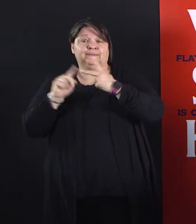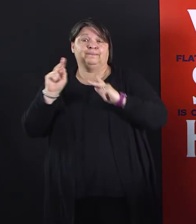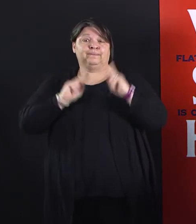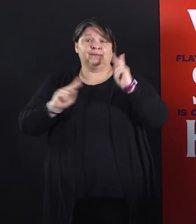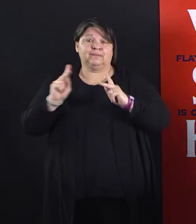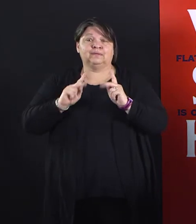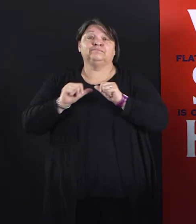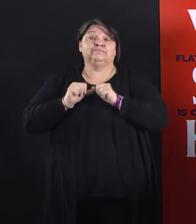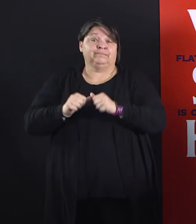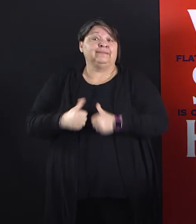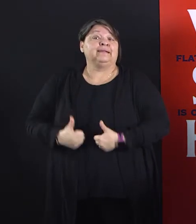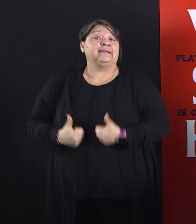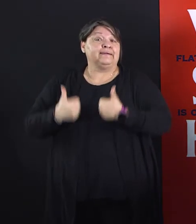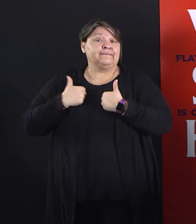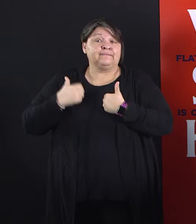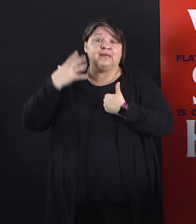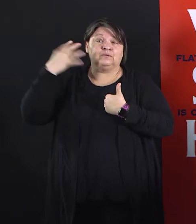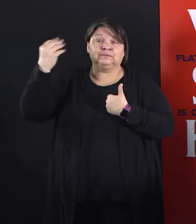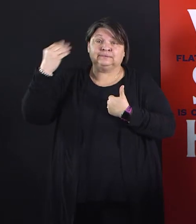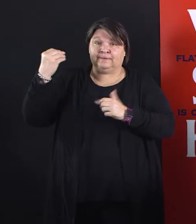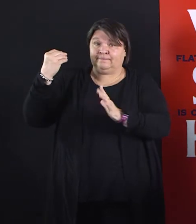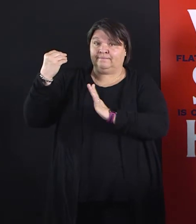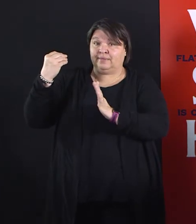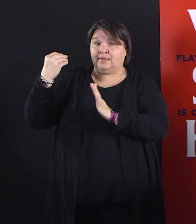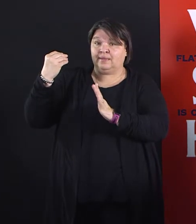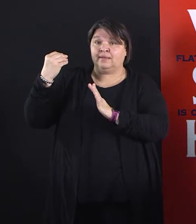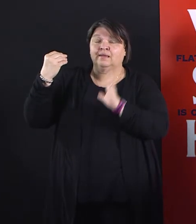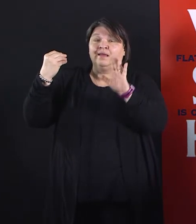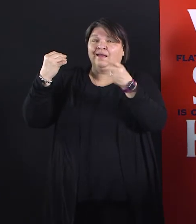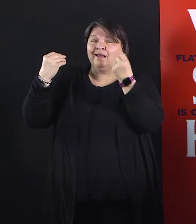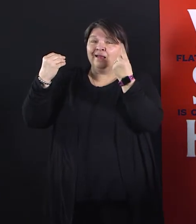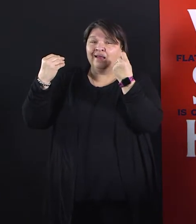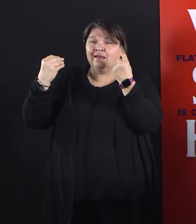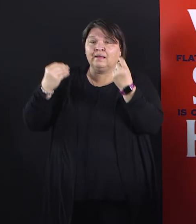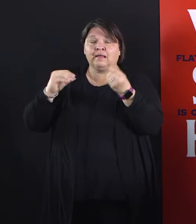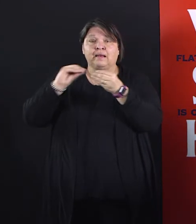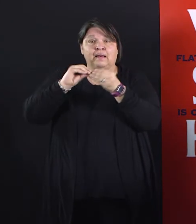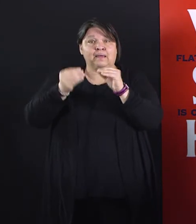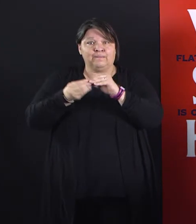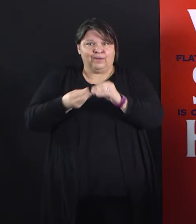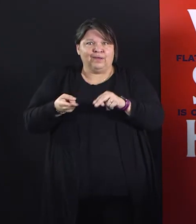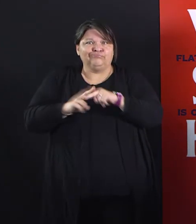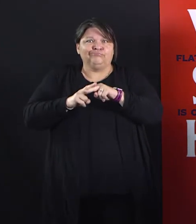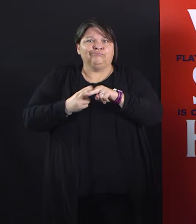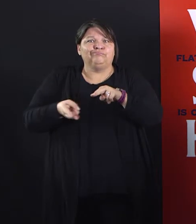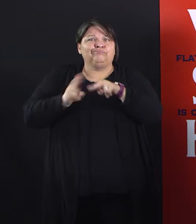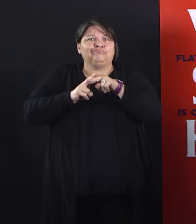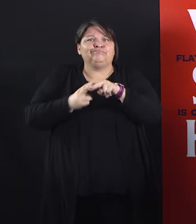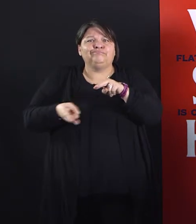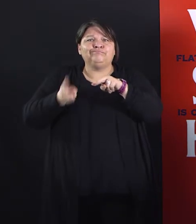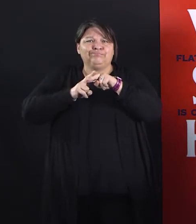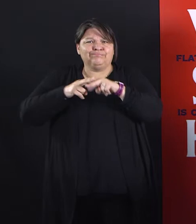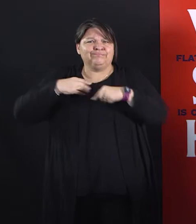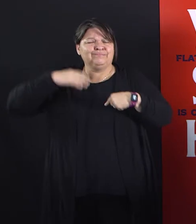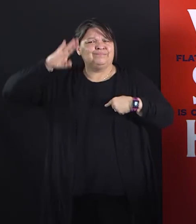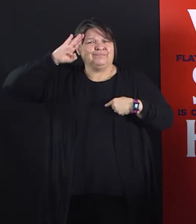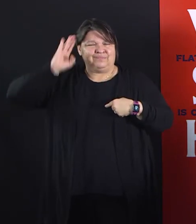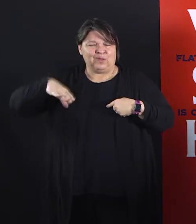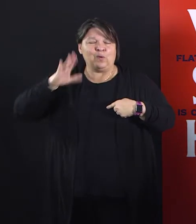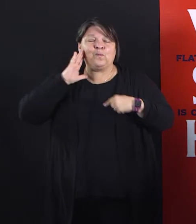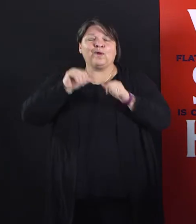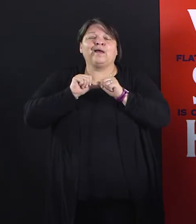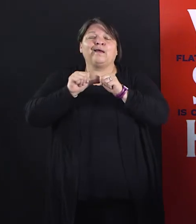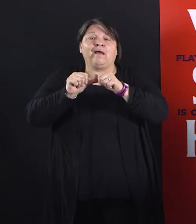Friday, but it's not at all unexpected. We knew the numbers were going to climb some. Hopefully we'll get up to that apex